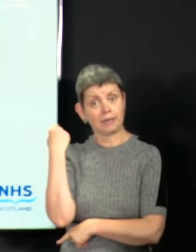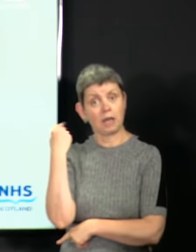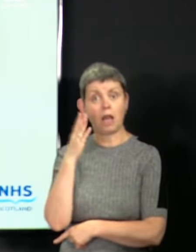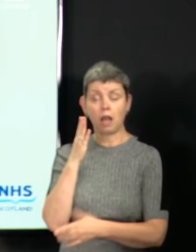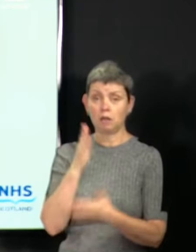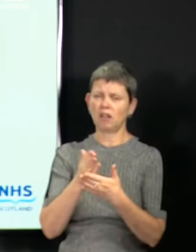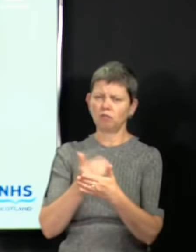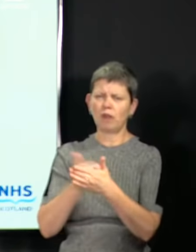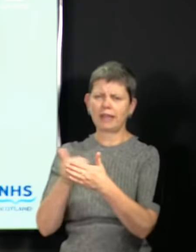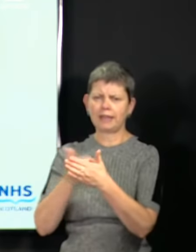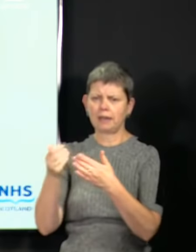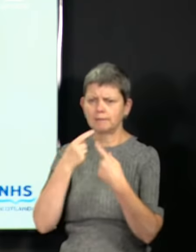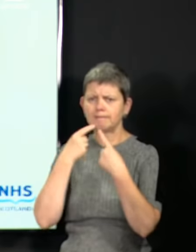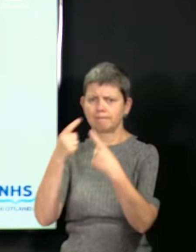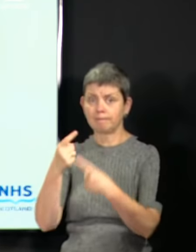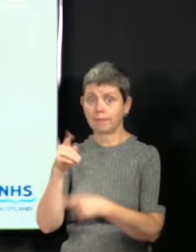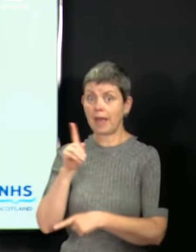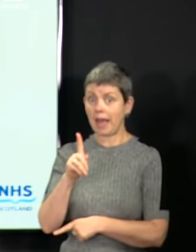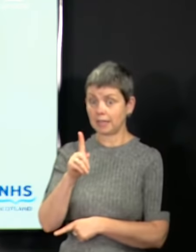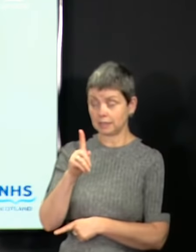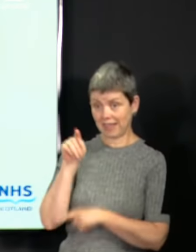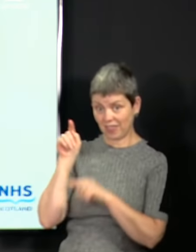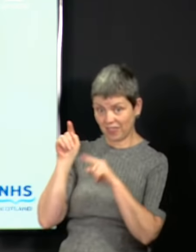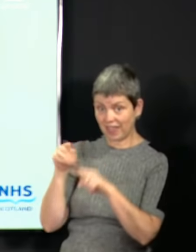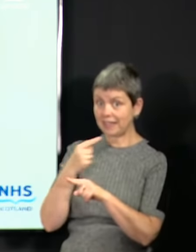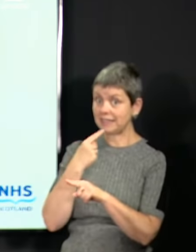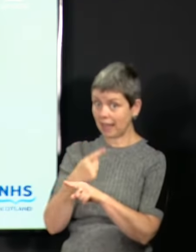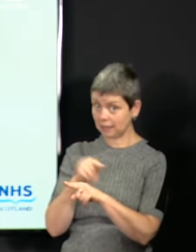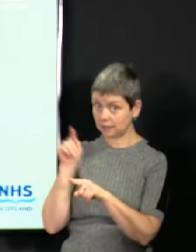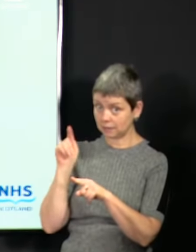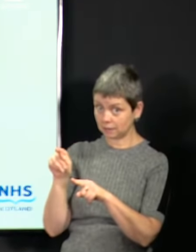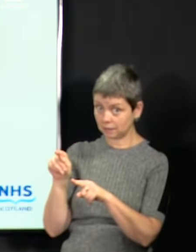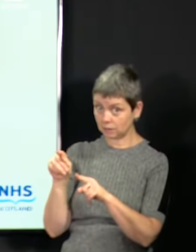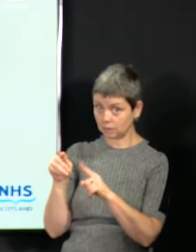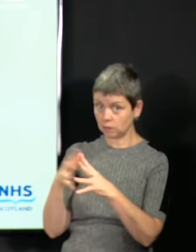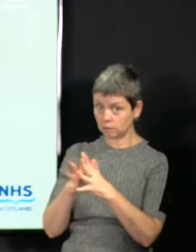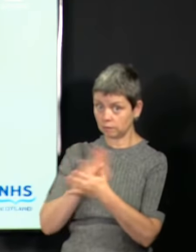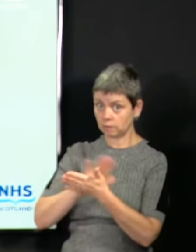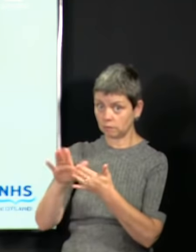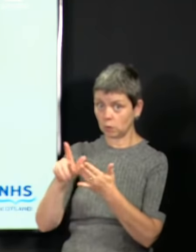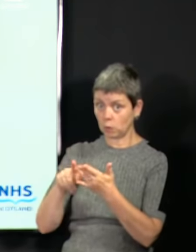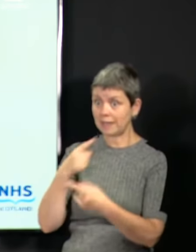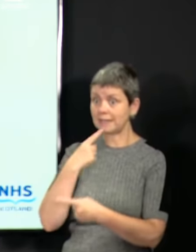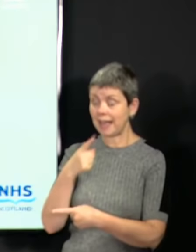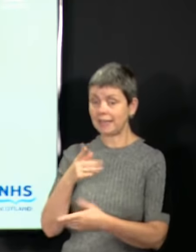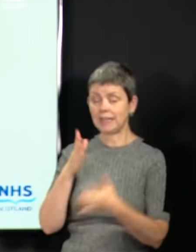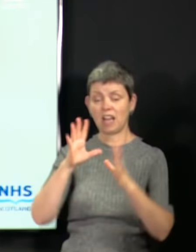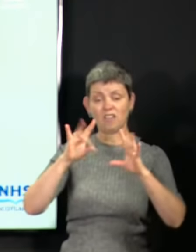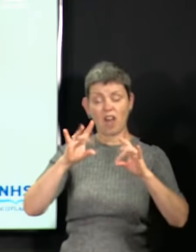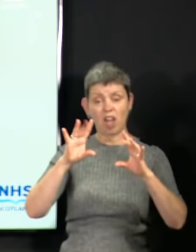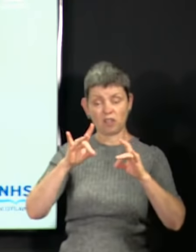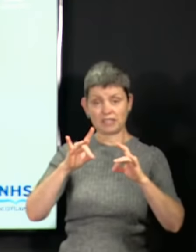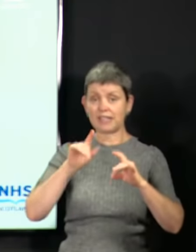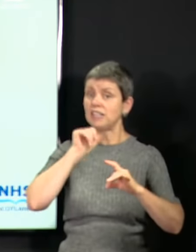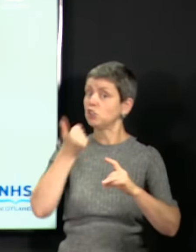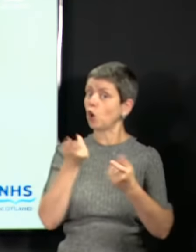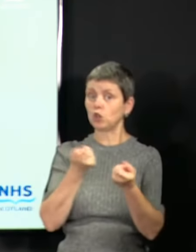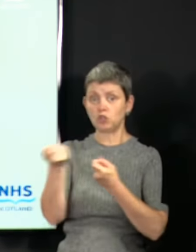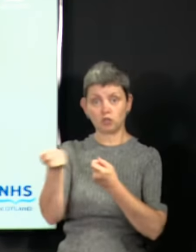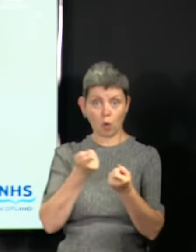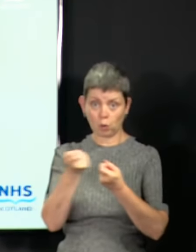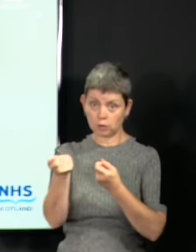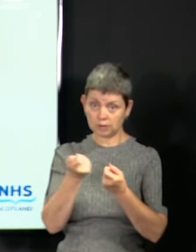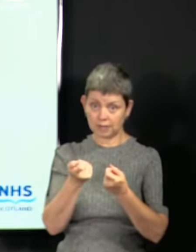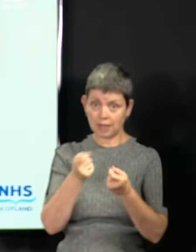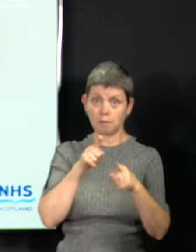people who think this is over. They said, this is not controlled in much of the world and worsening